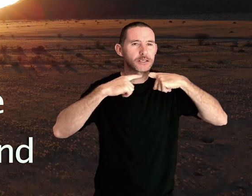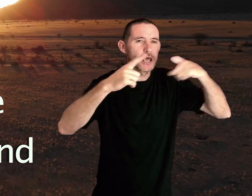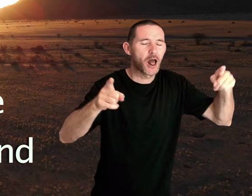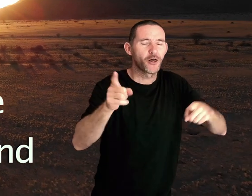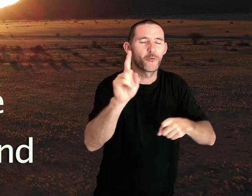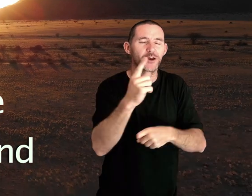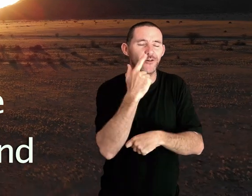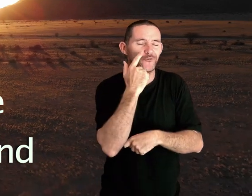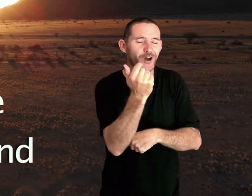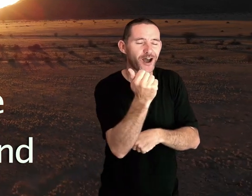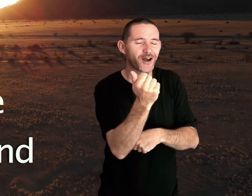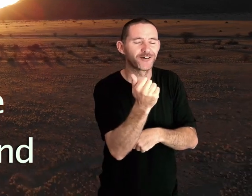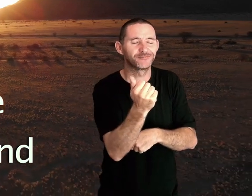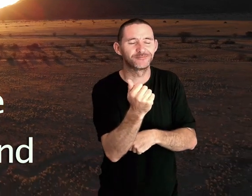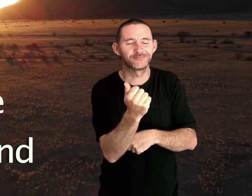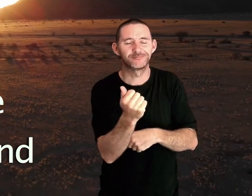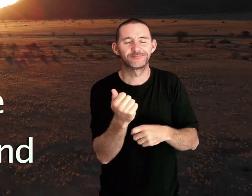treasure you found